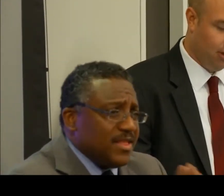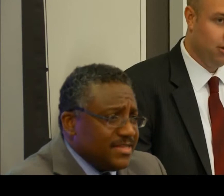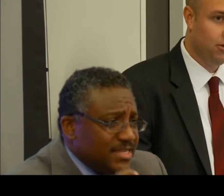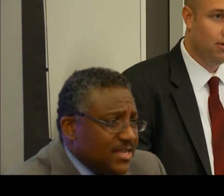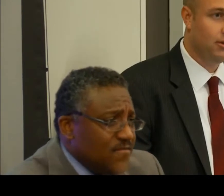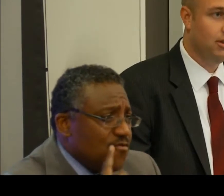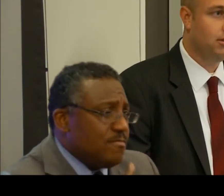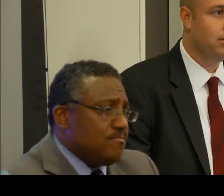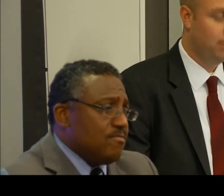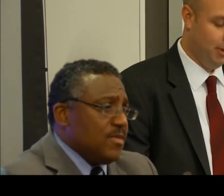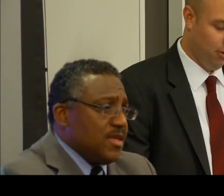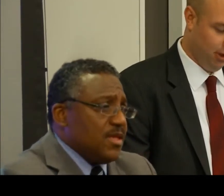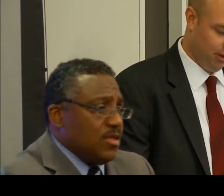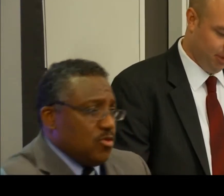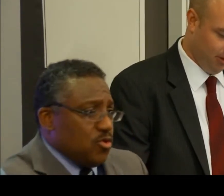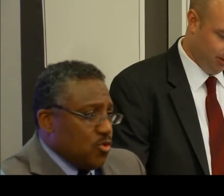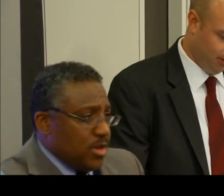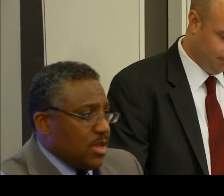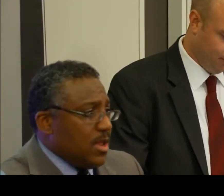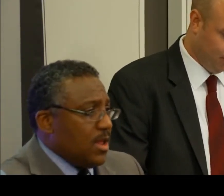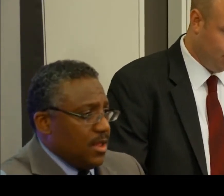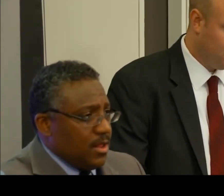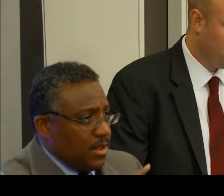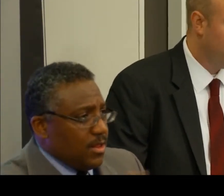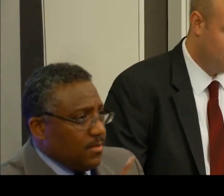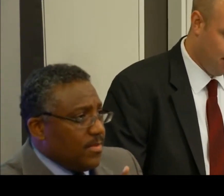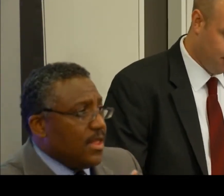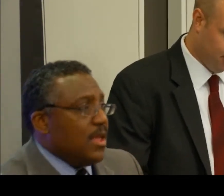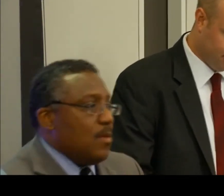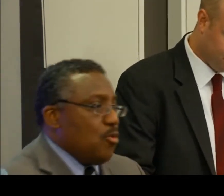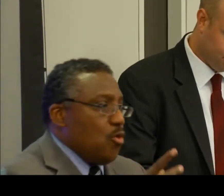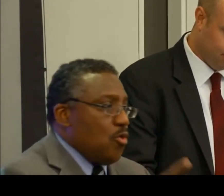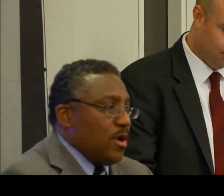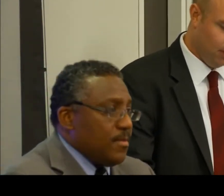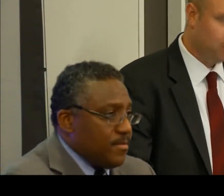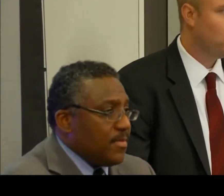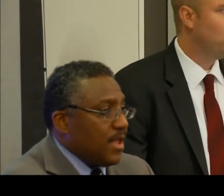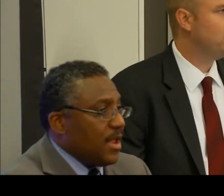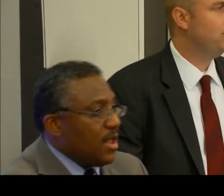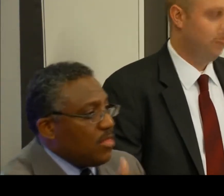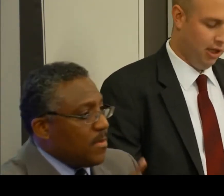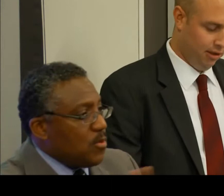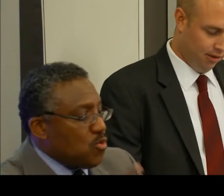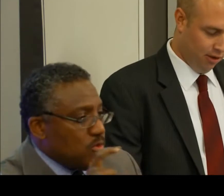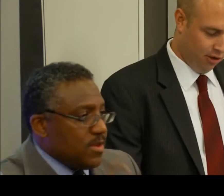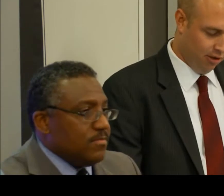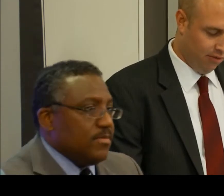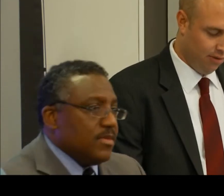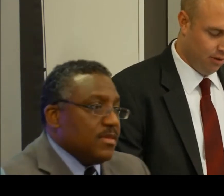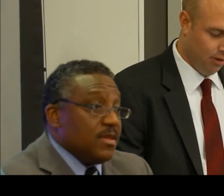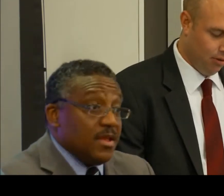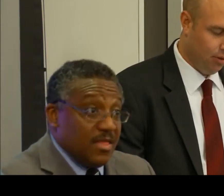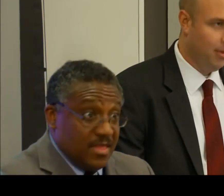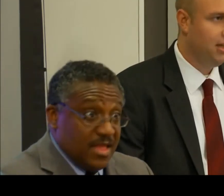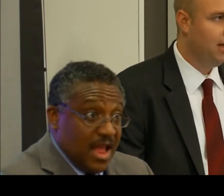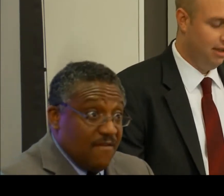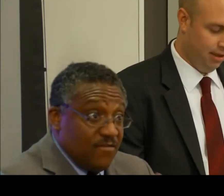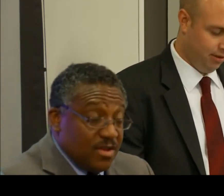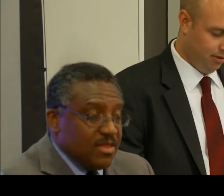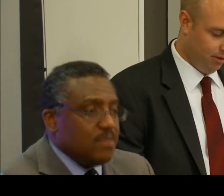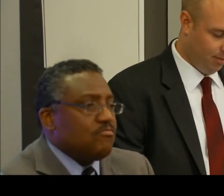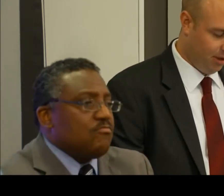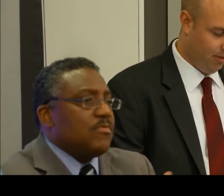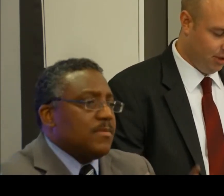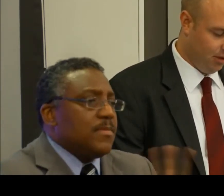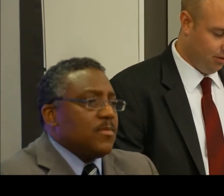Program and other services for people with disabilities. Today's conference is a cornerstone event of this initiative for the many